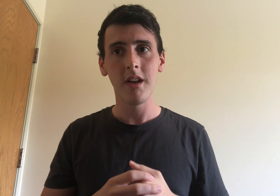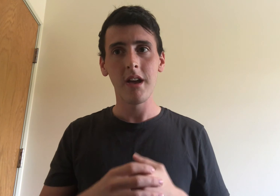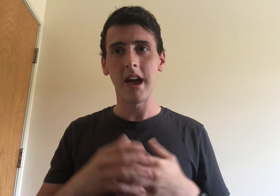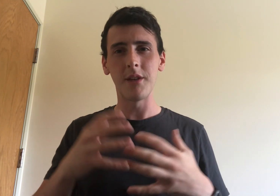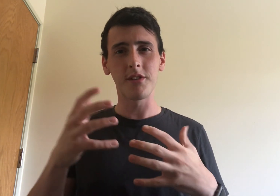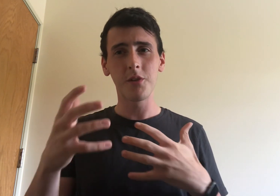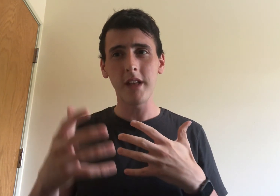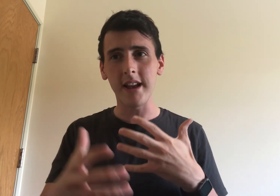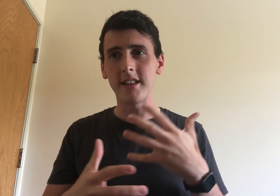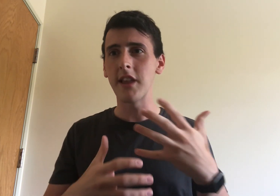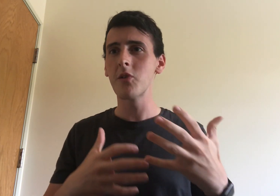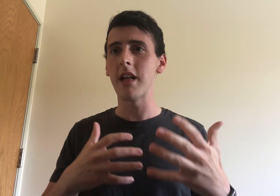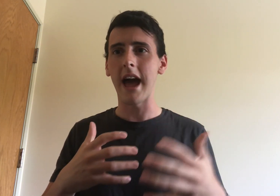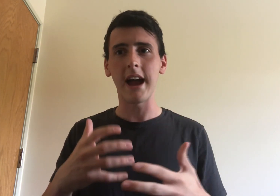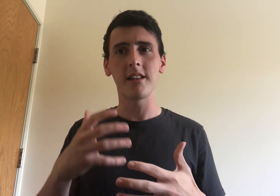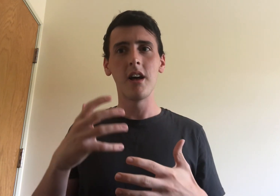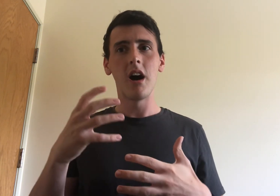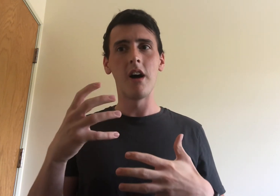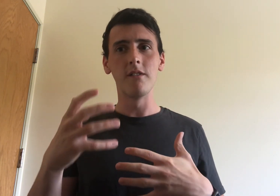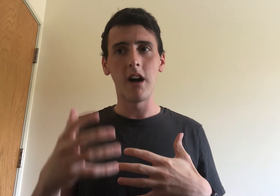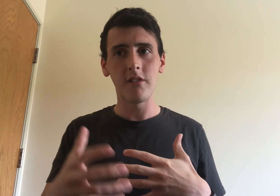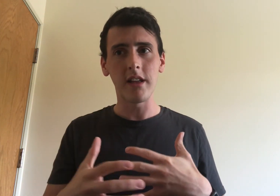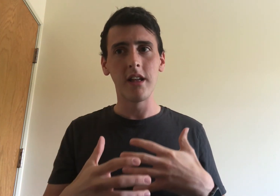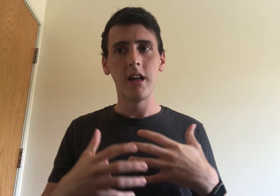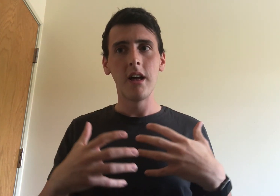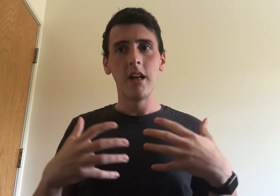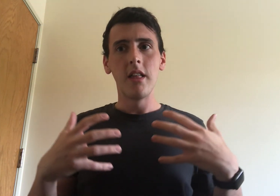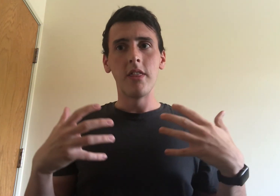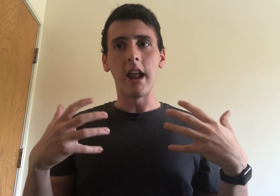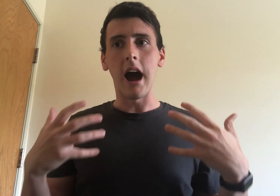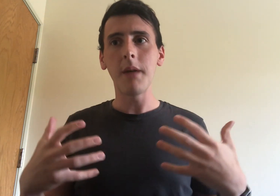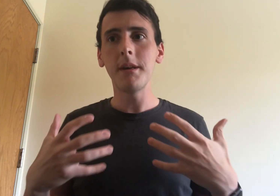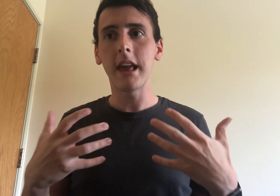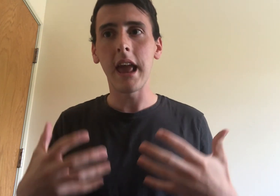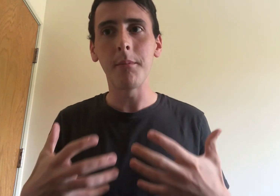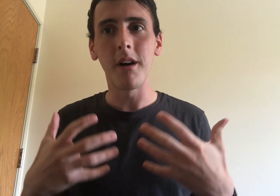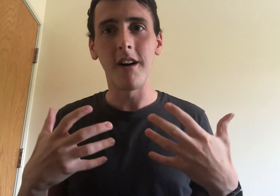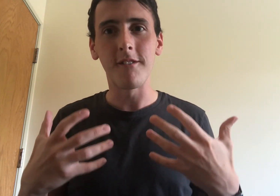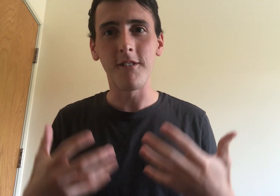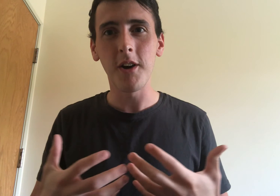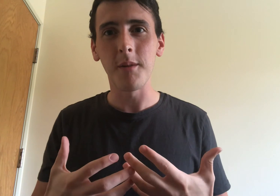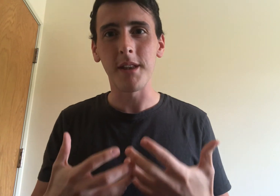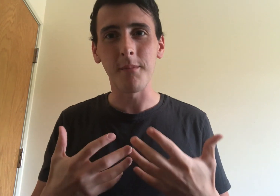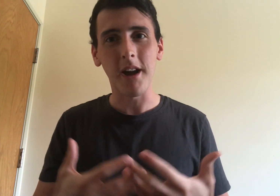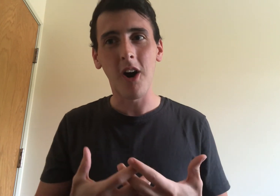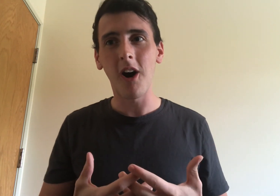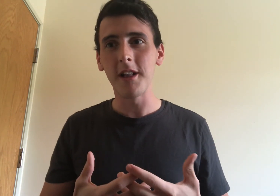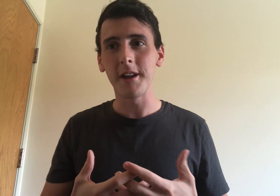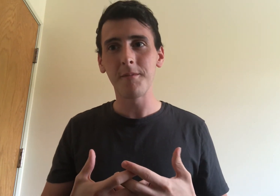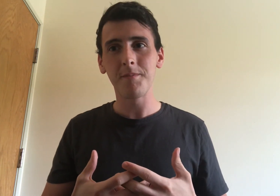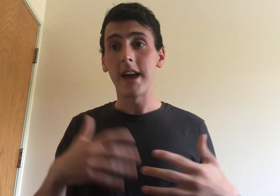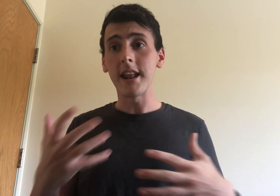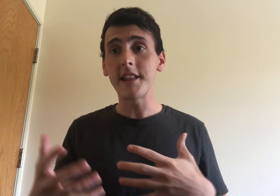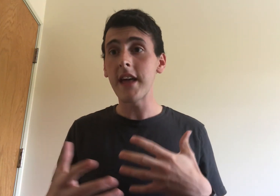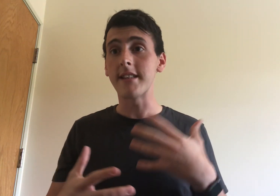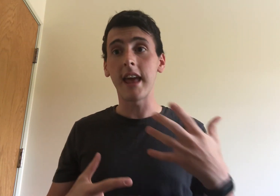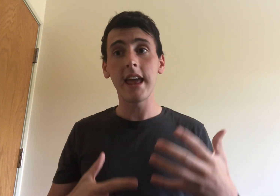And it was through that continual act of loving that I became affirmed in my calling. And I did that day